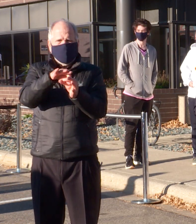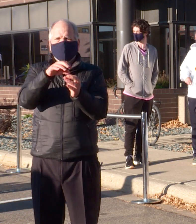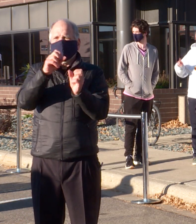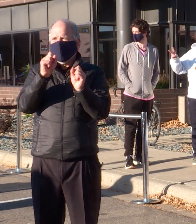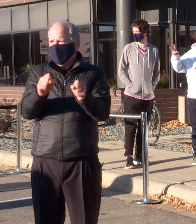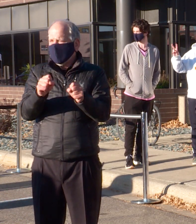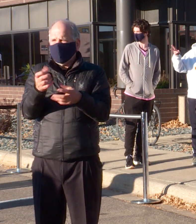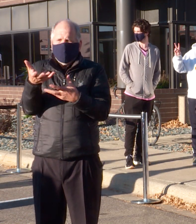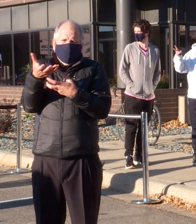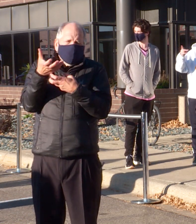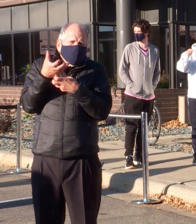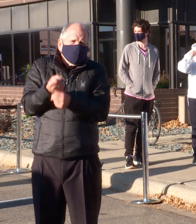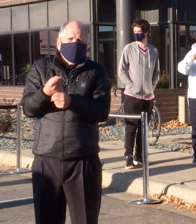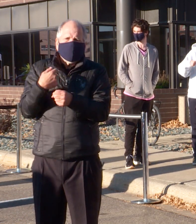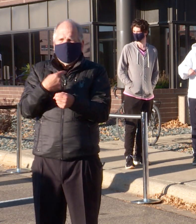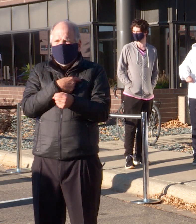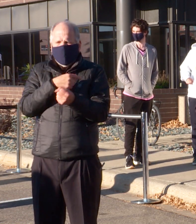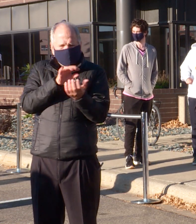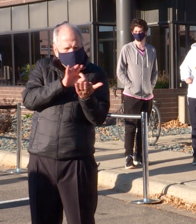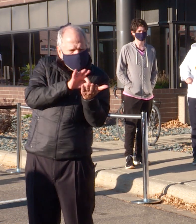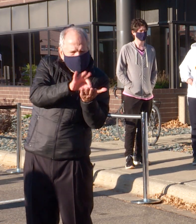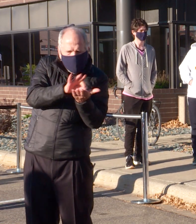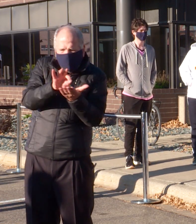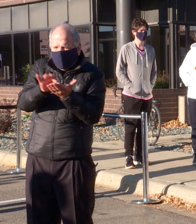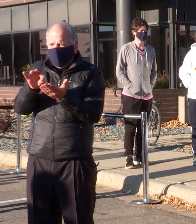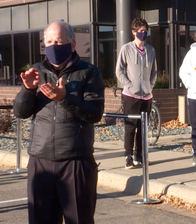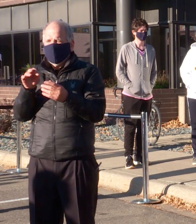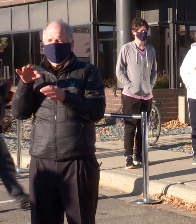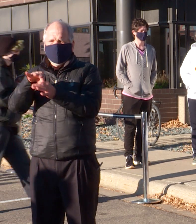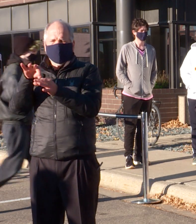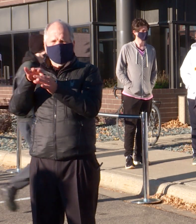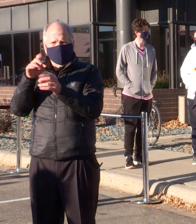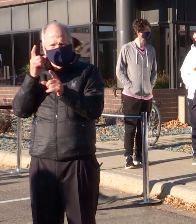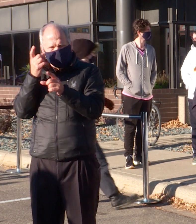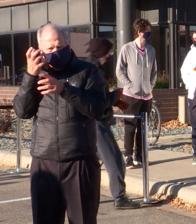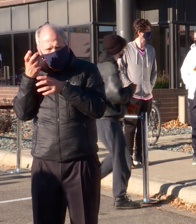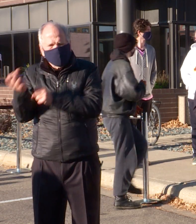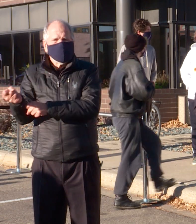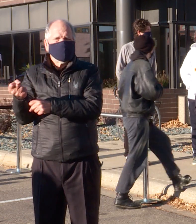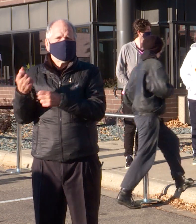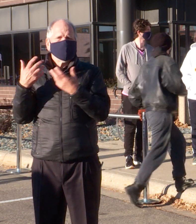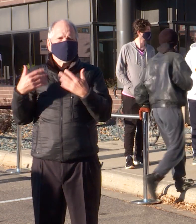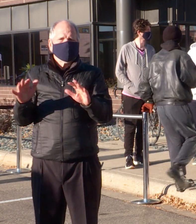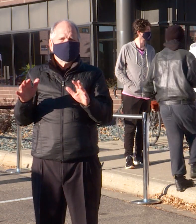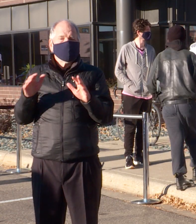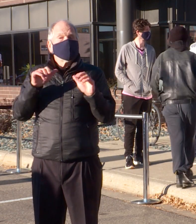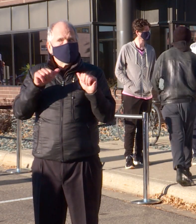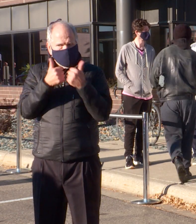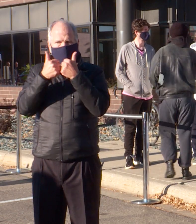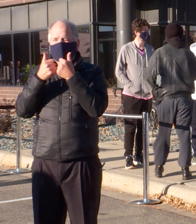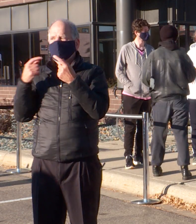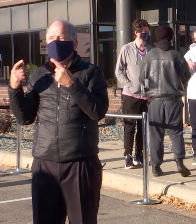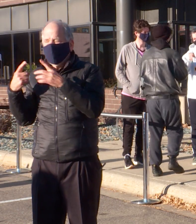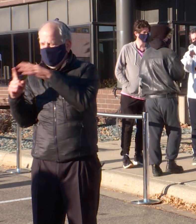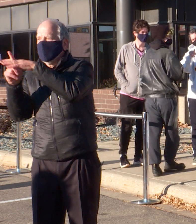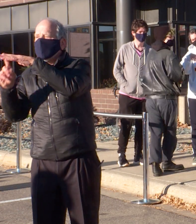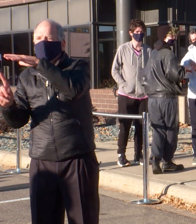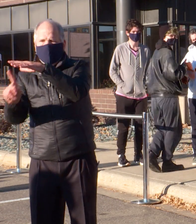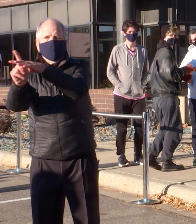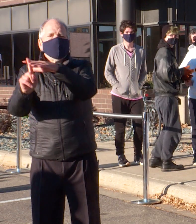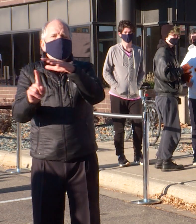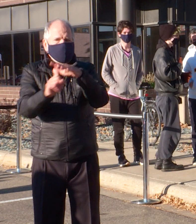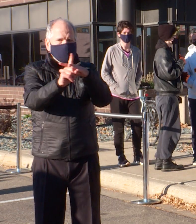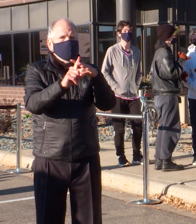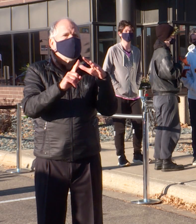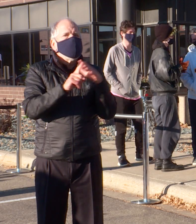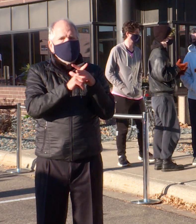rely upon. This year has certainly thrown a number of challenges at us, not least of which is the impact of a global health pandemic.